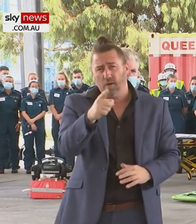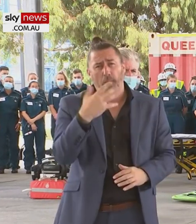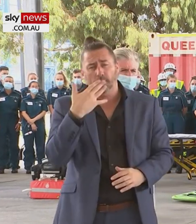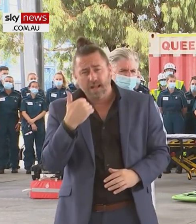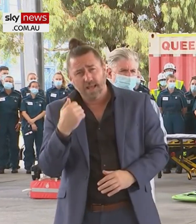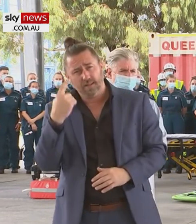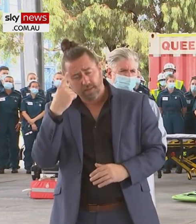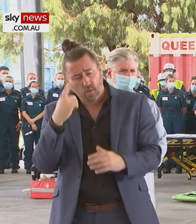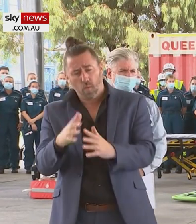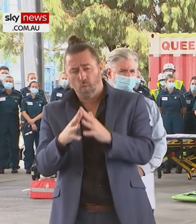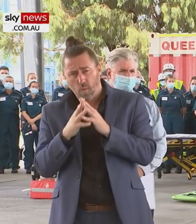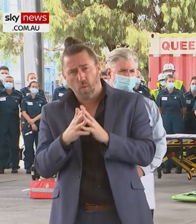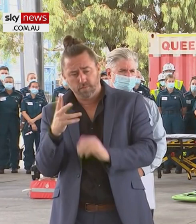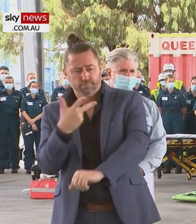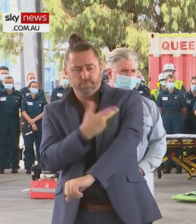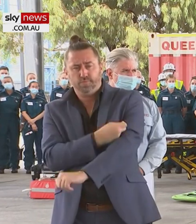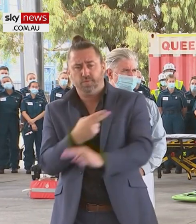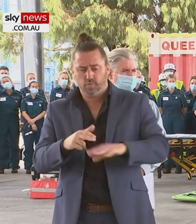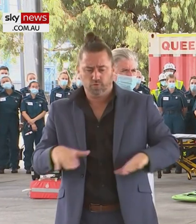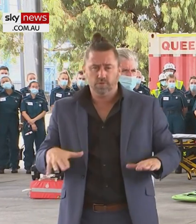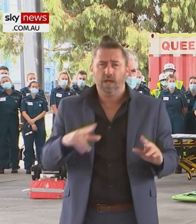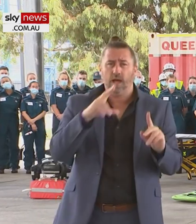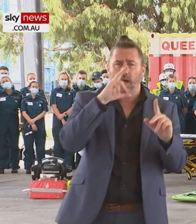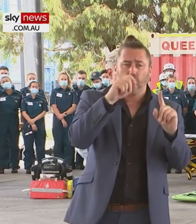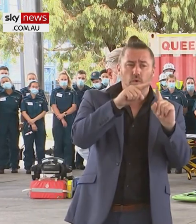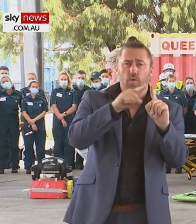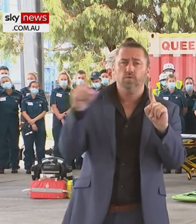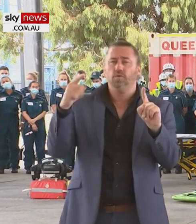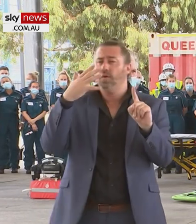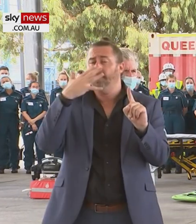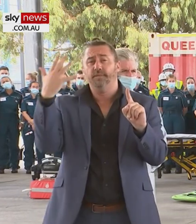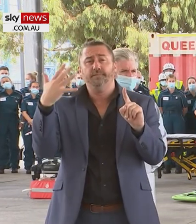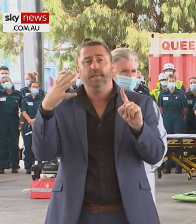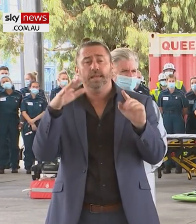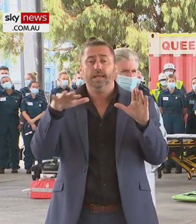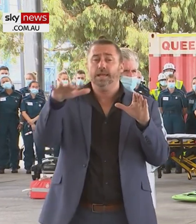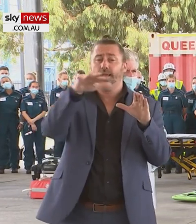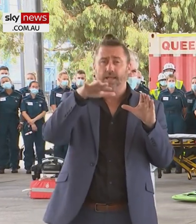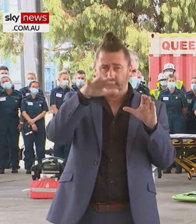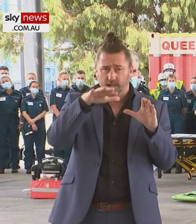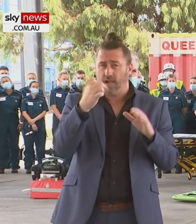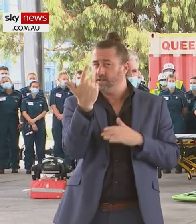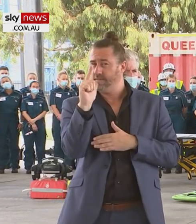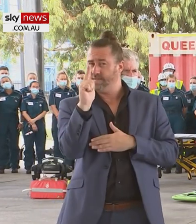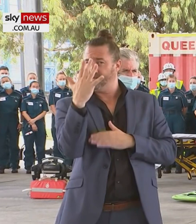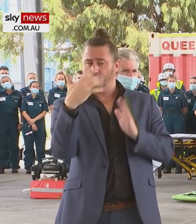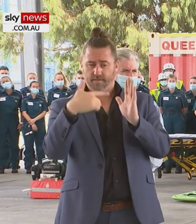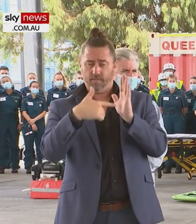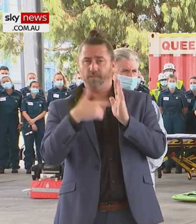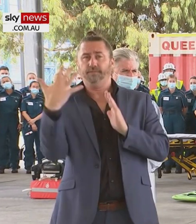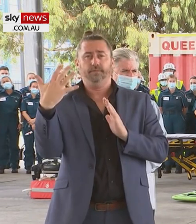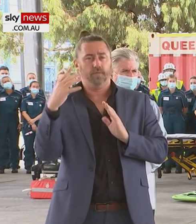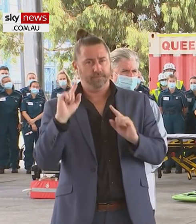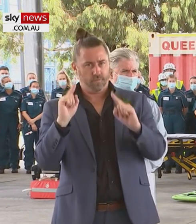ones and get them vaccinated. And, again, our 12 to 15-year-old, our dose is at 75.5 first